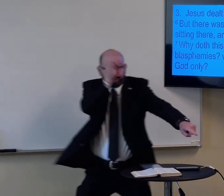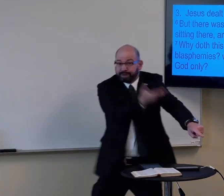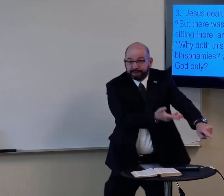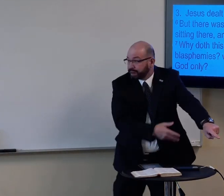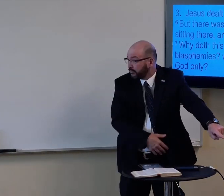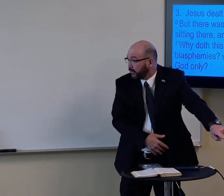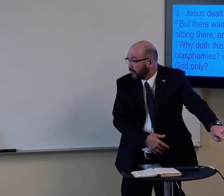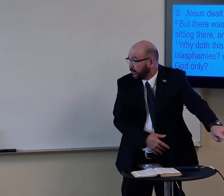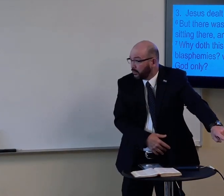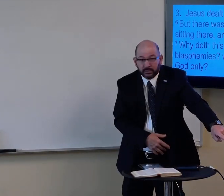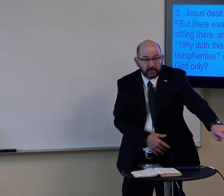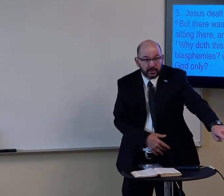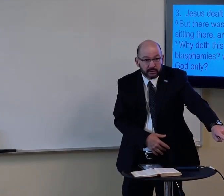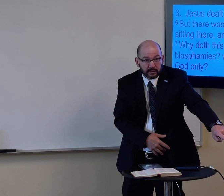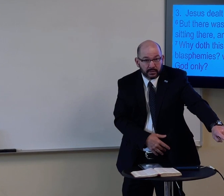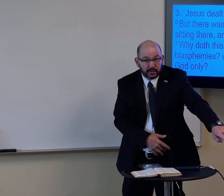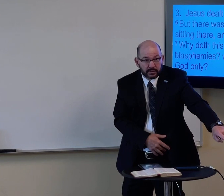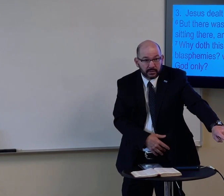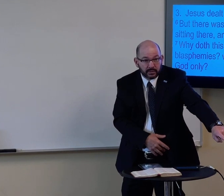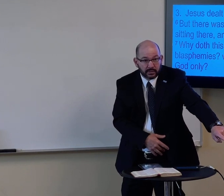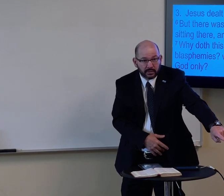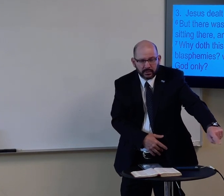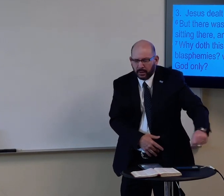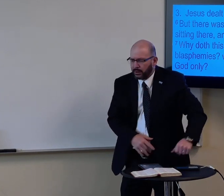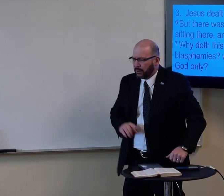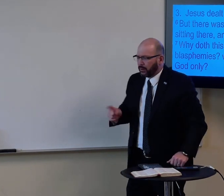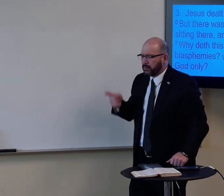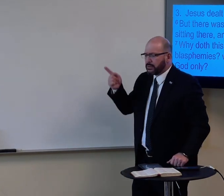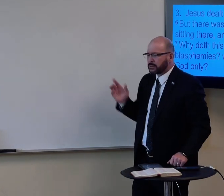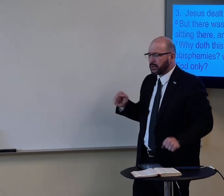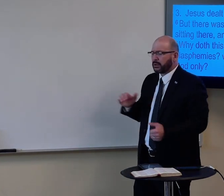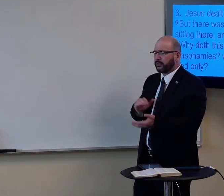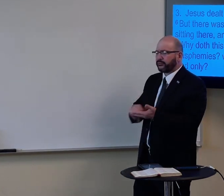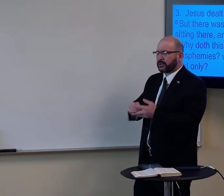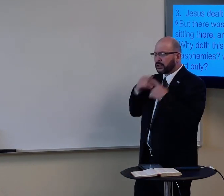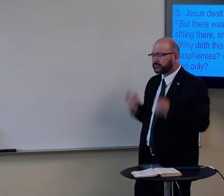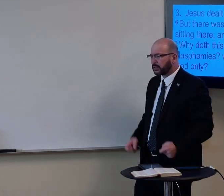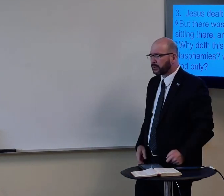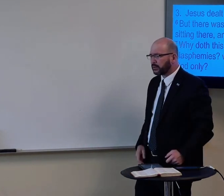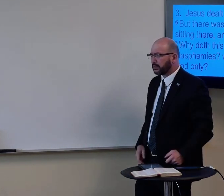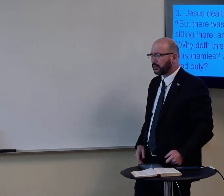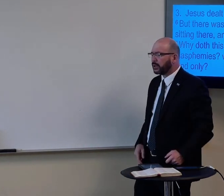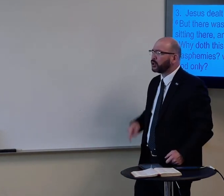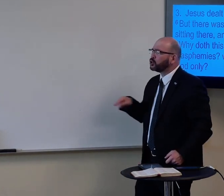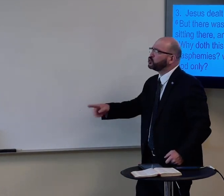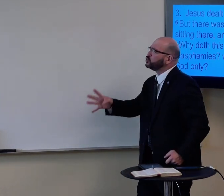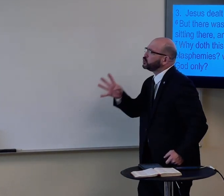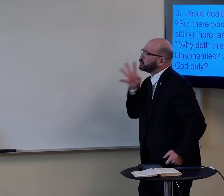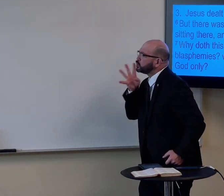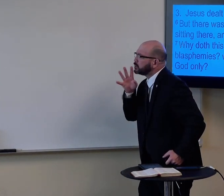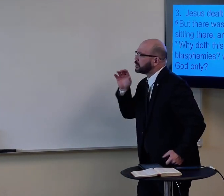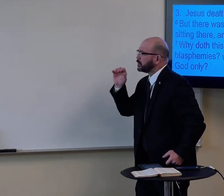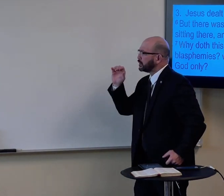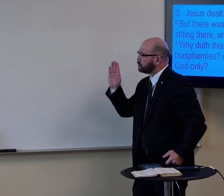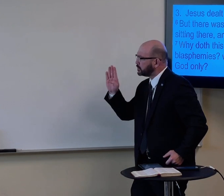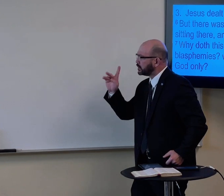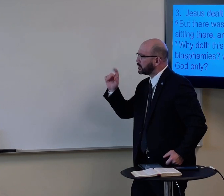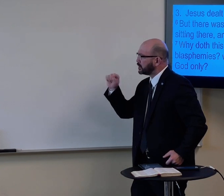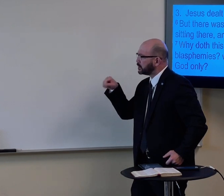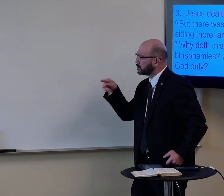But these religious leaders didn't know it. They're like, well, hang on a second. Who can forgive sin but